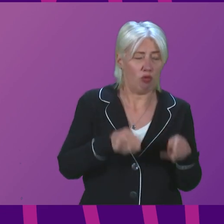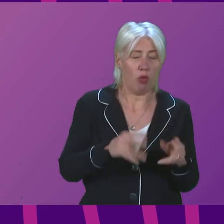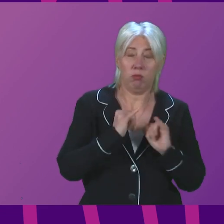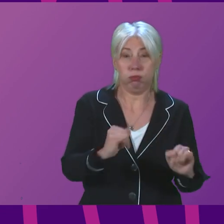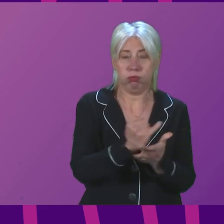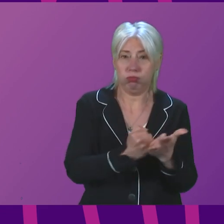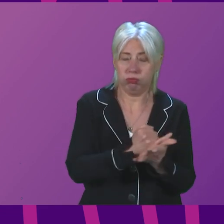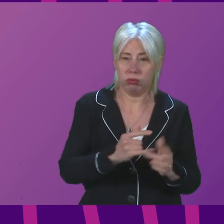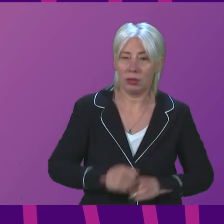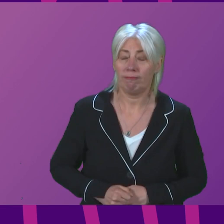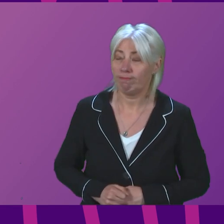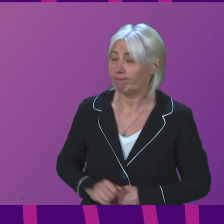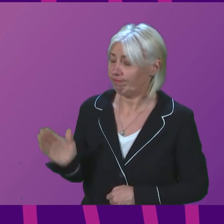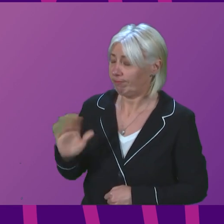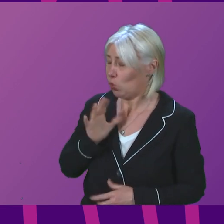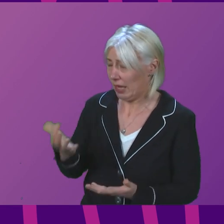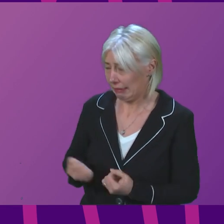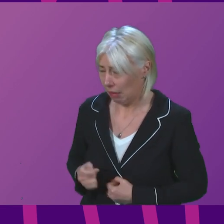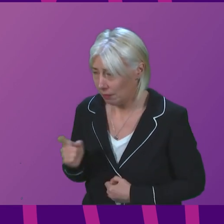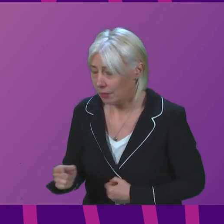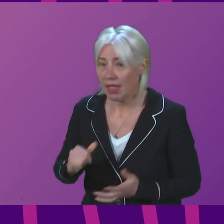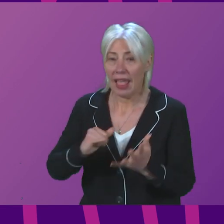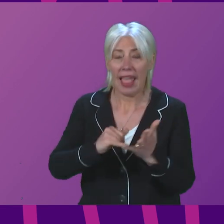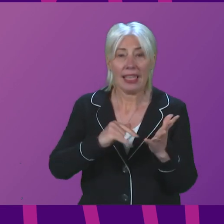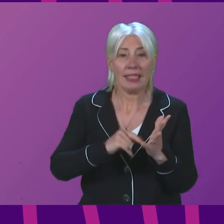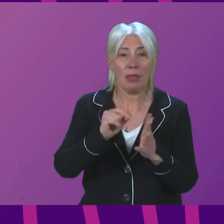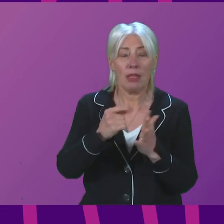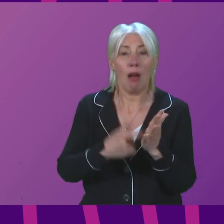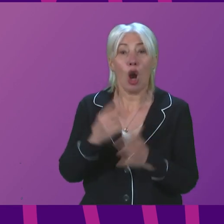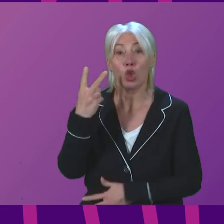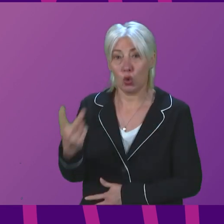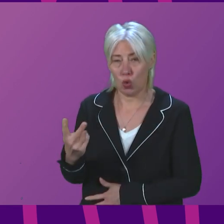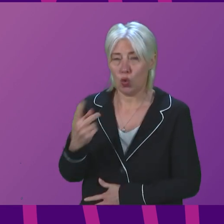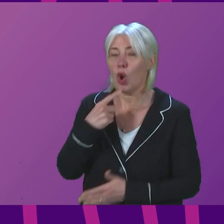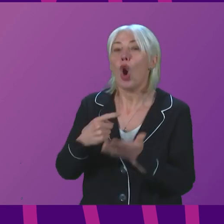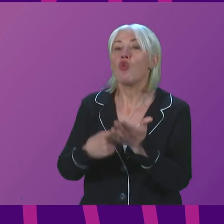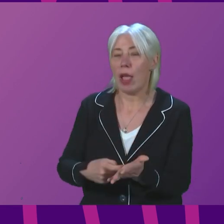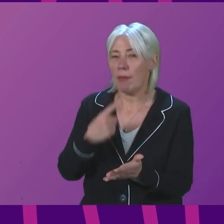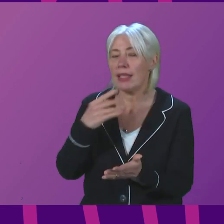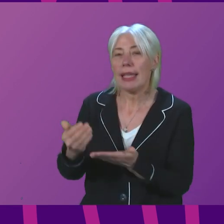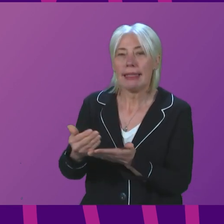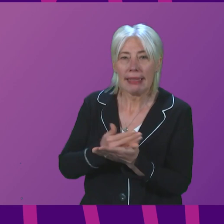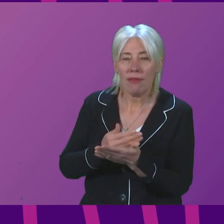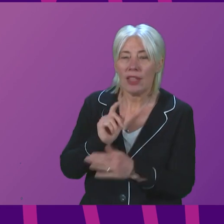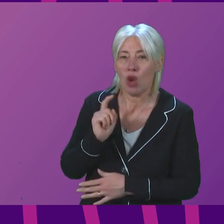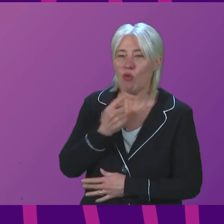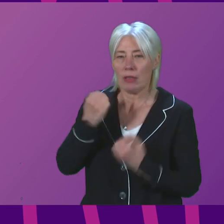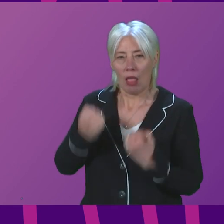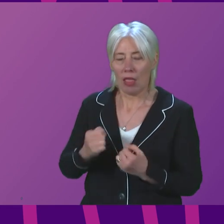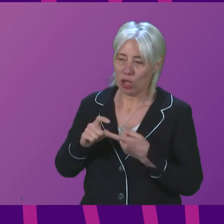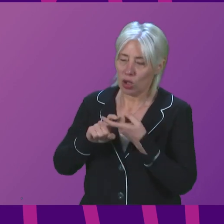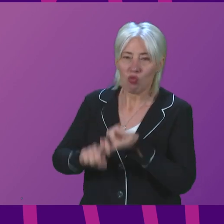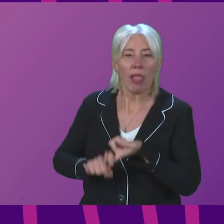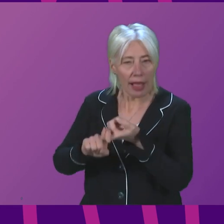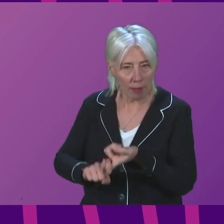No, I don't accept that. The STPR too of course recommends that safety resilience and reliability improvements